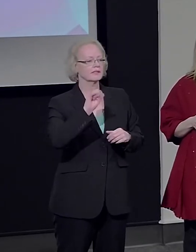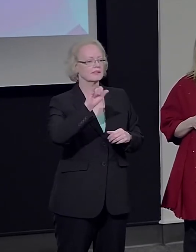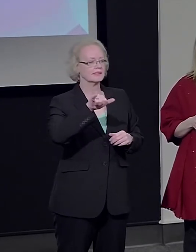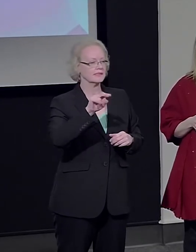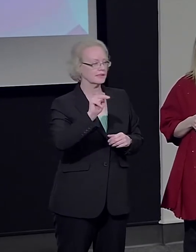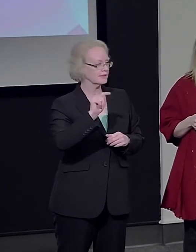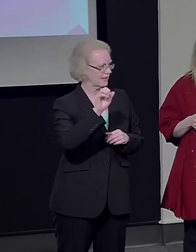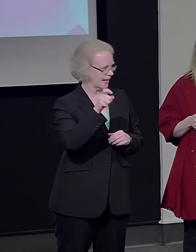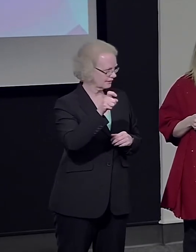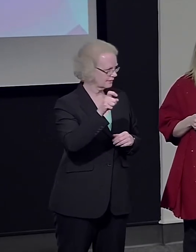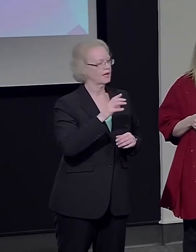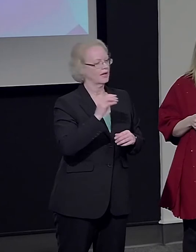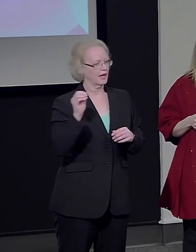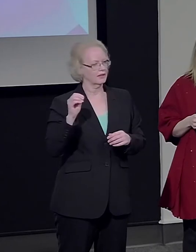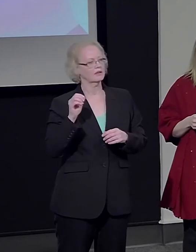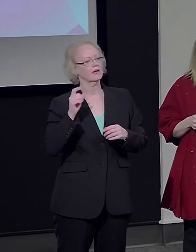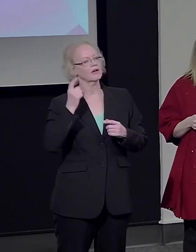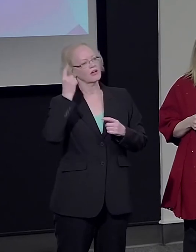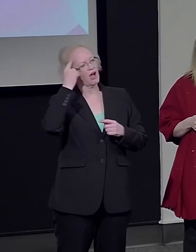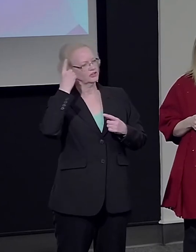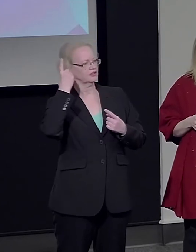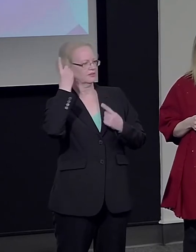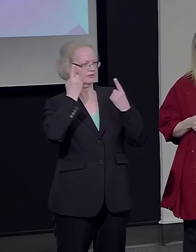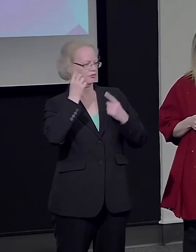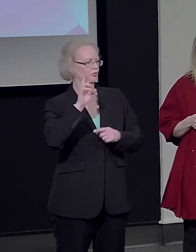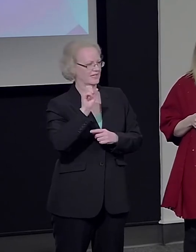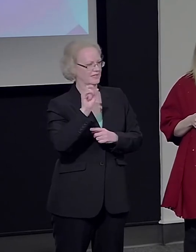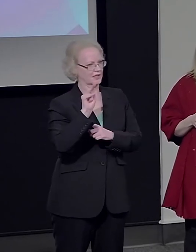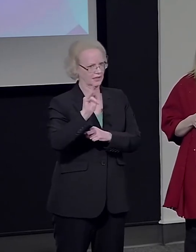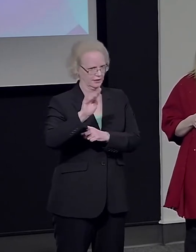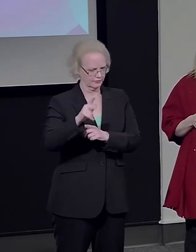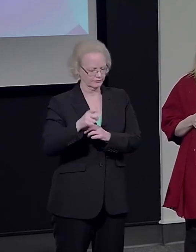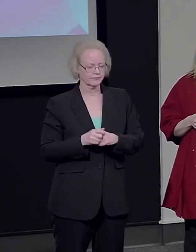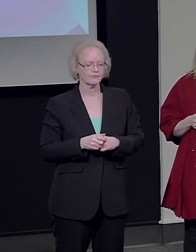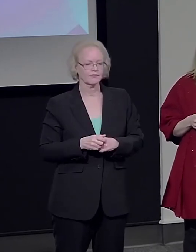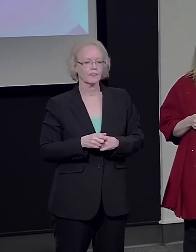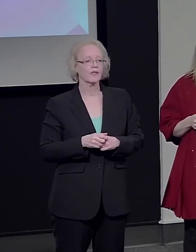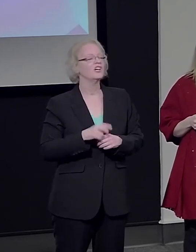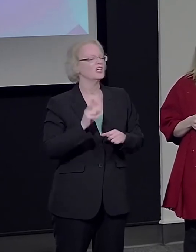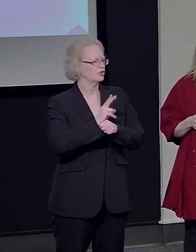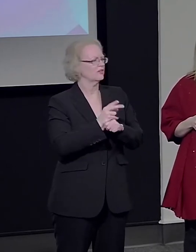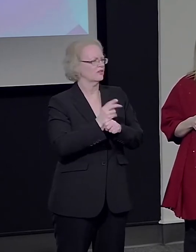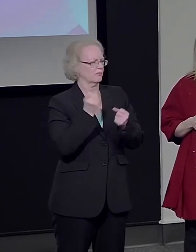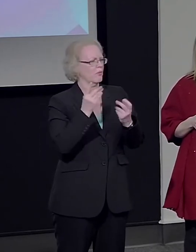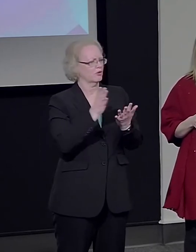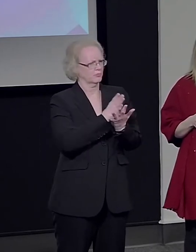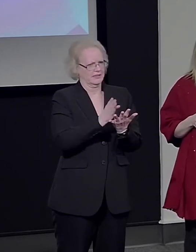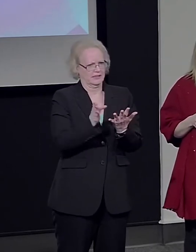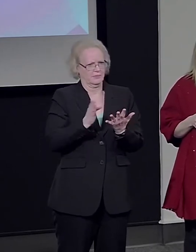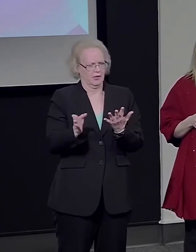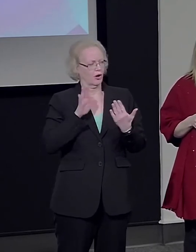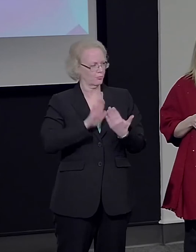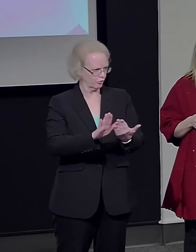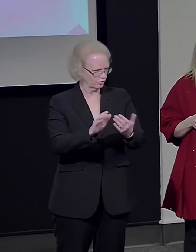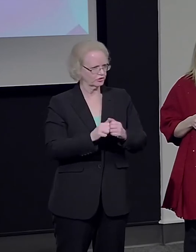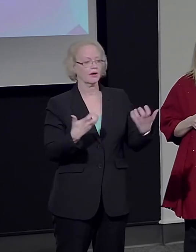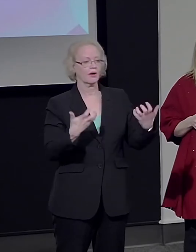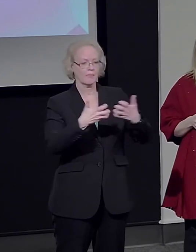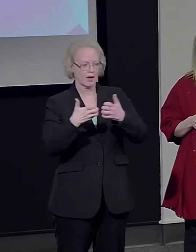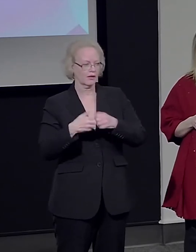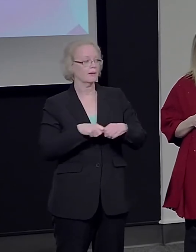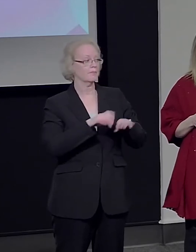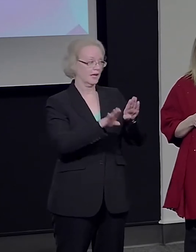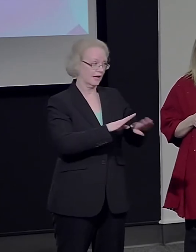and conscious reasoning. He uses a multidisciplinary approach, combining behavioral paradigms,